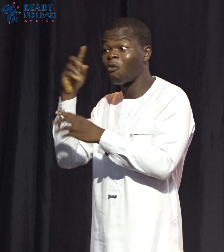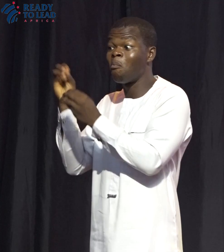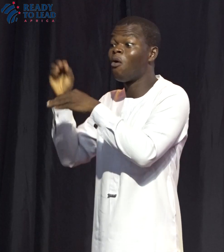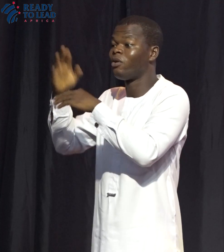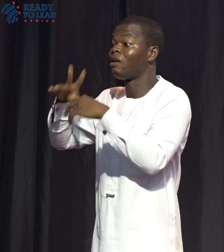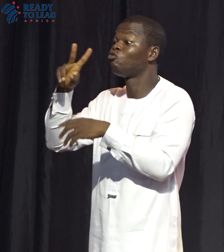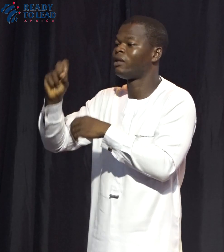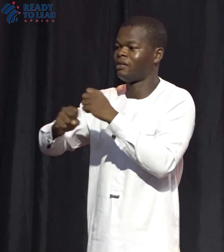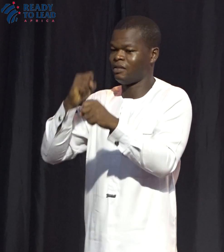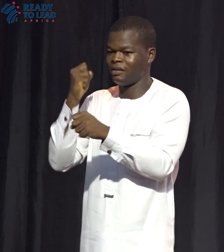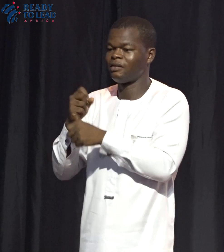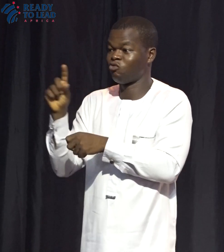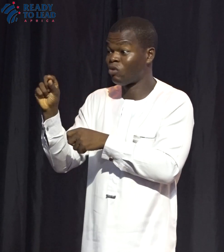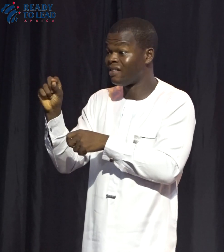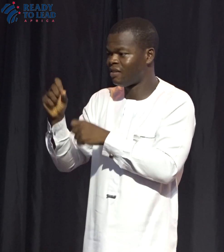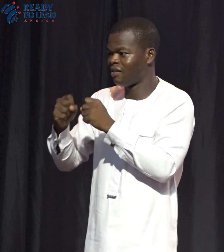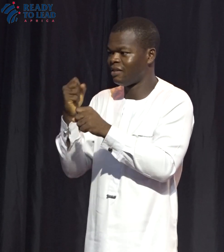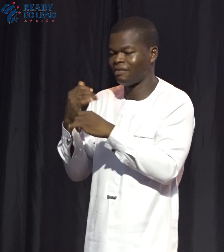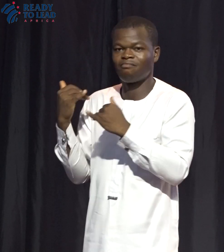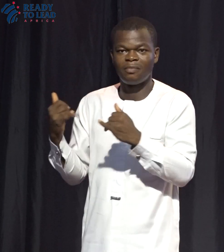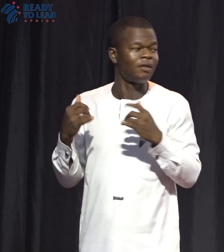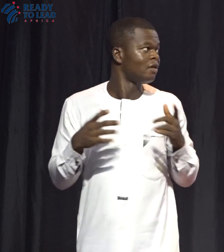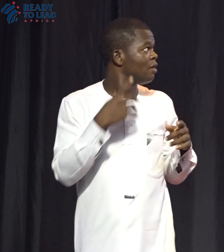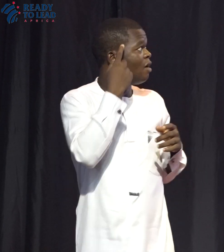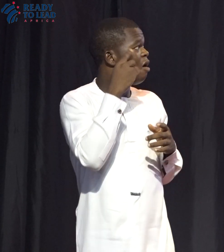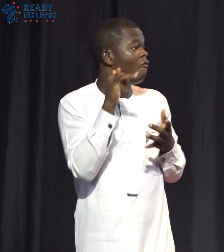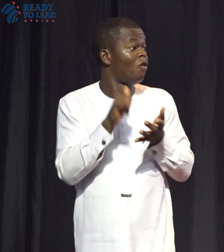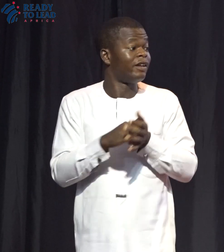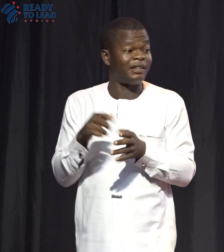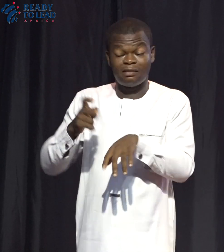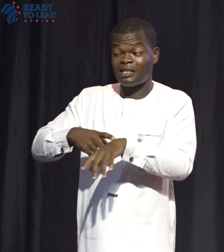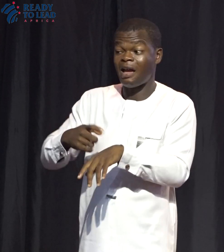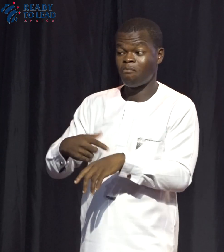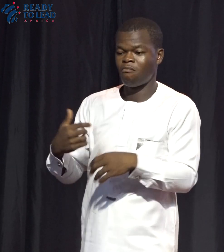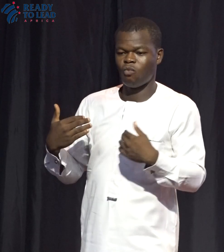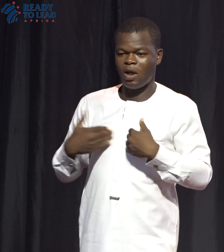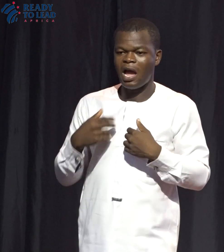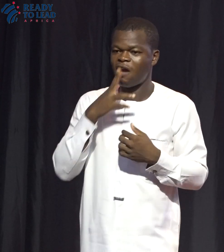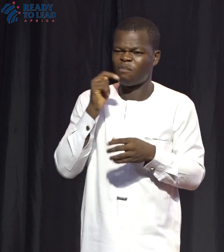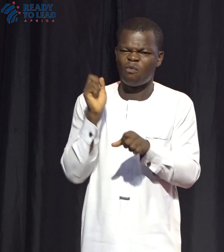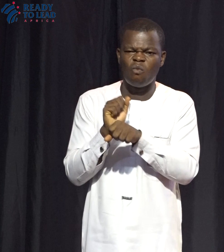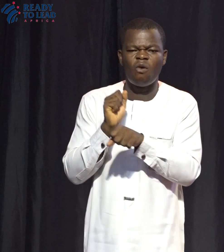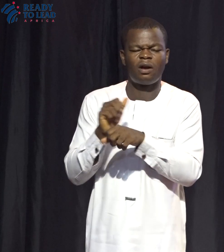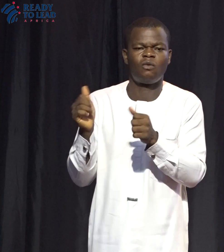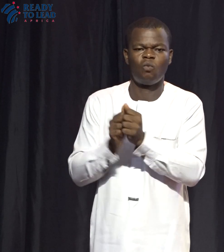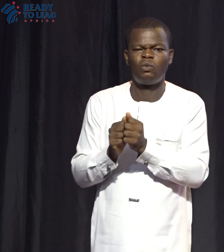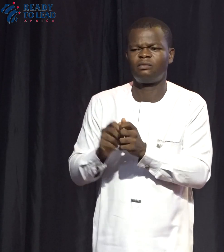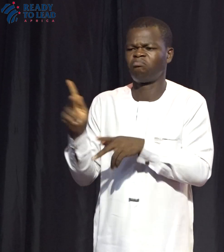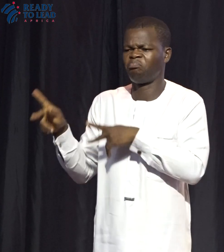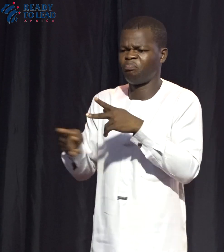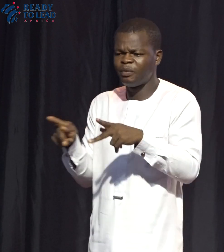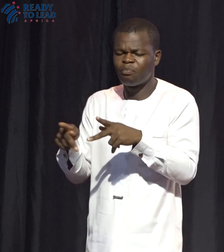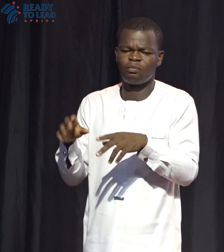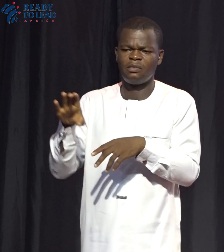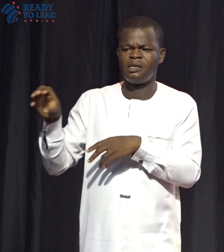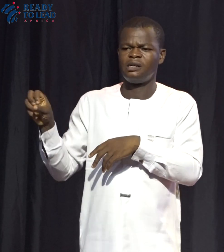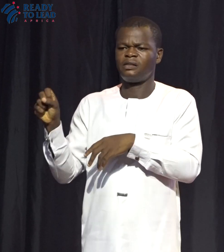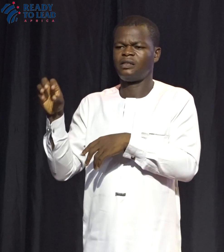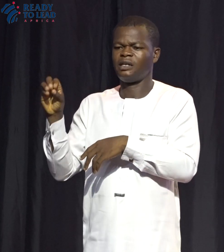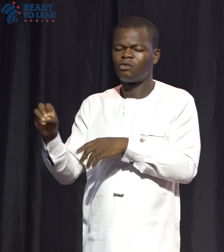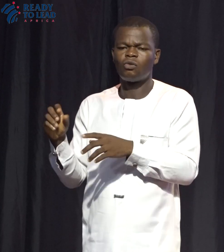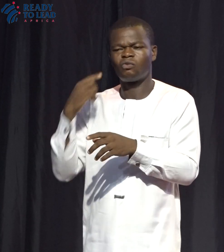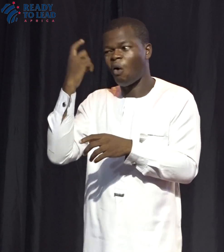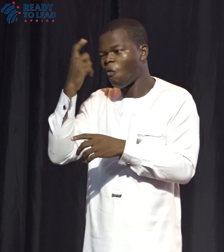for that, okay, yes, you do. And for that period, we've been working with citizens, CSOs, governments,